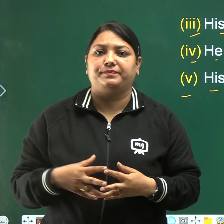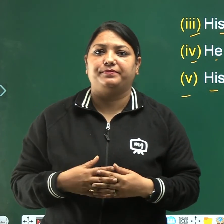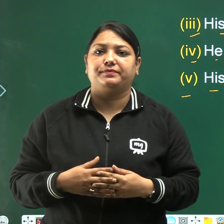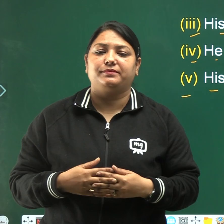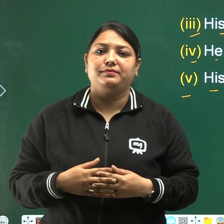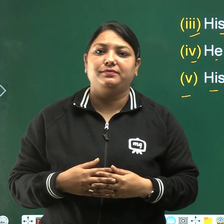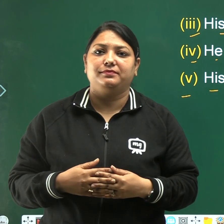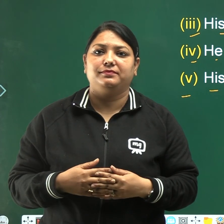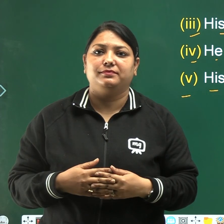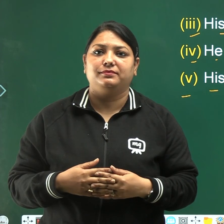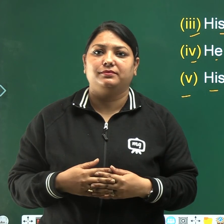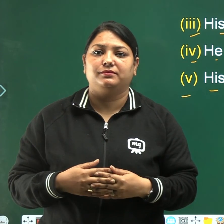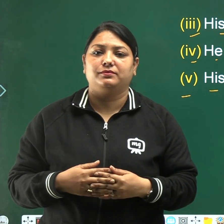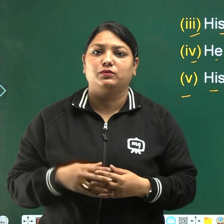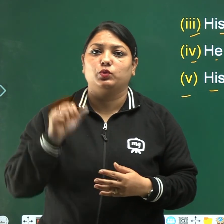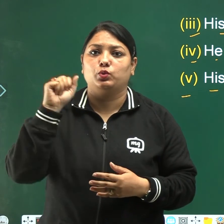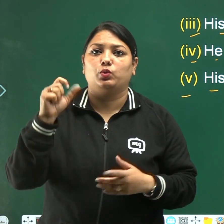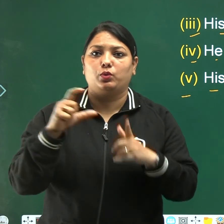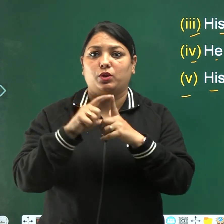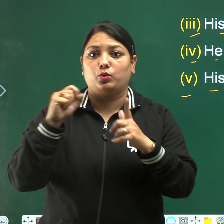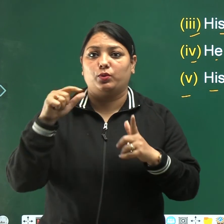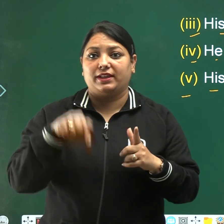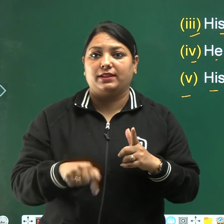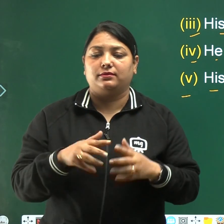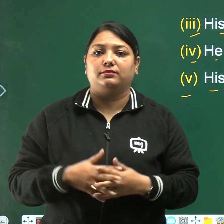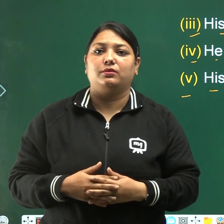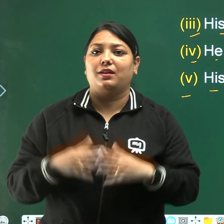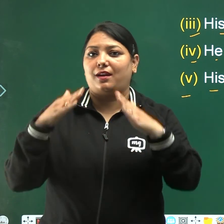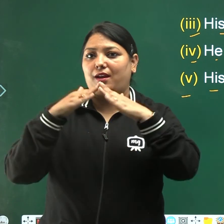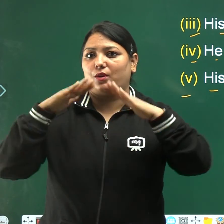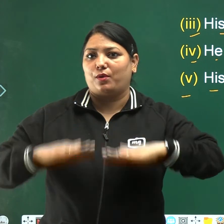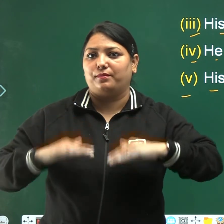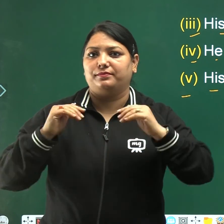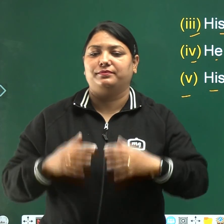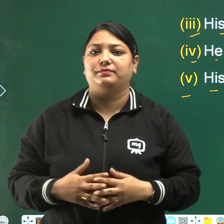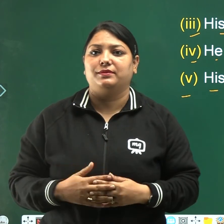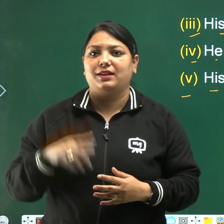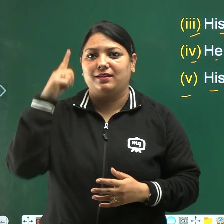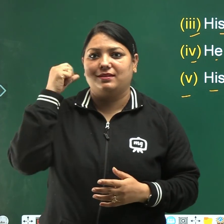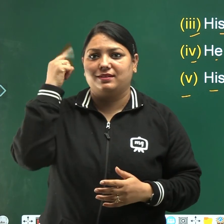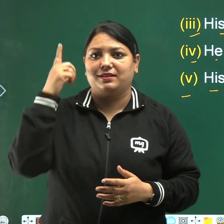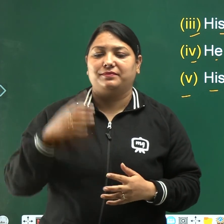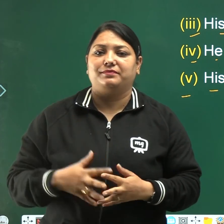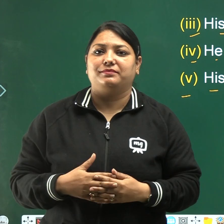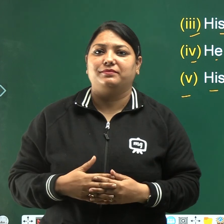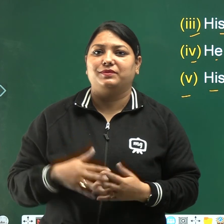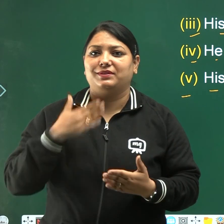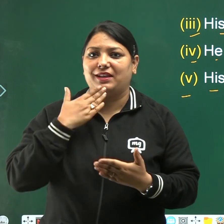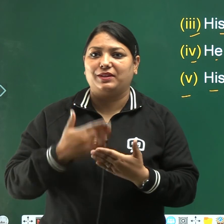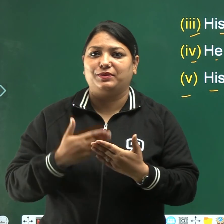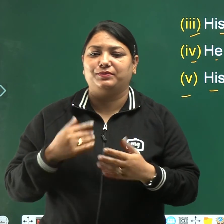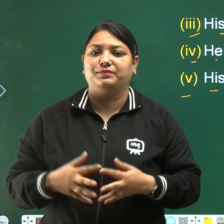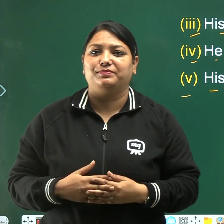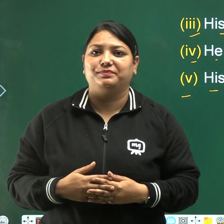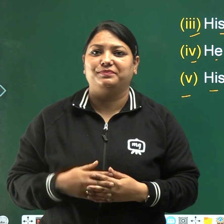so you will do it at home, understand? Thank you.